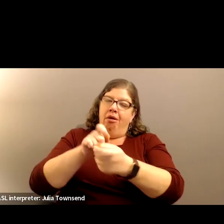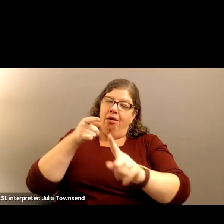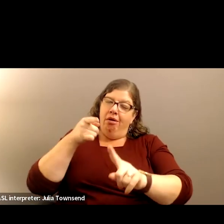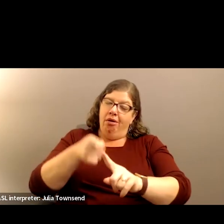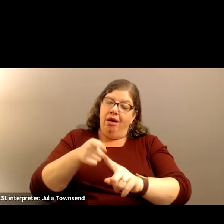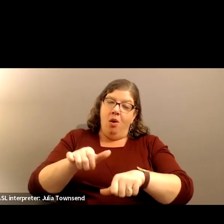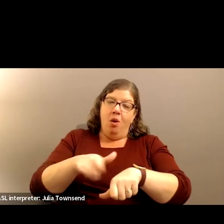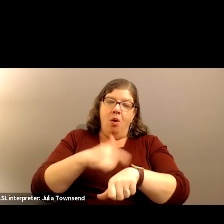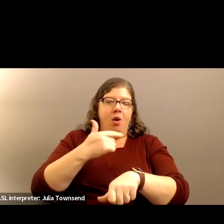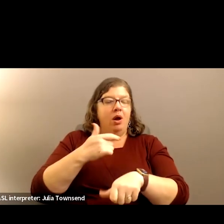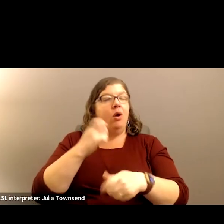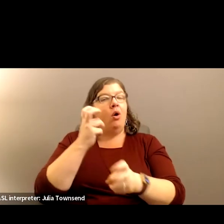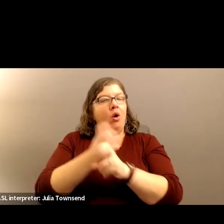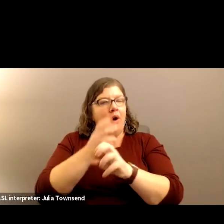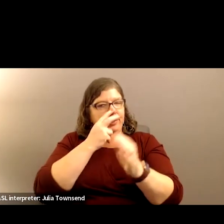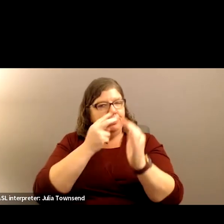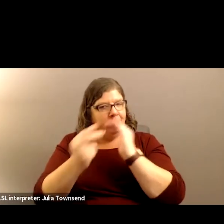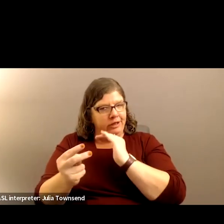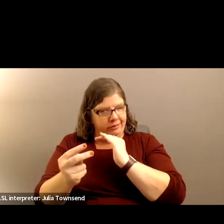long that'll take.